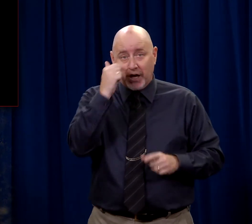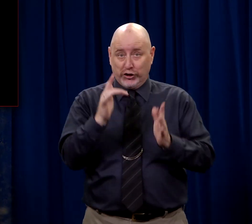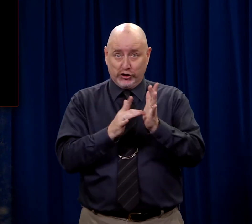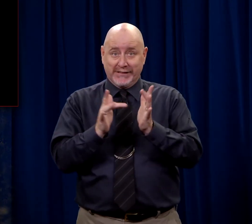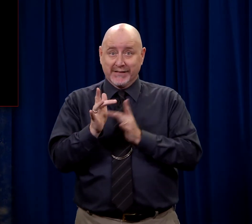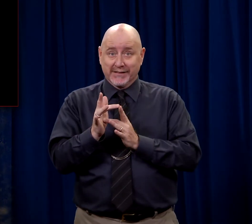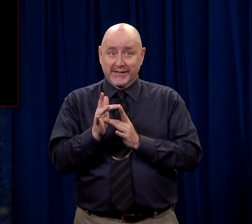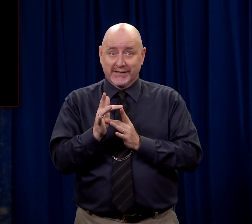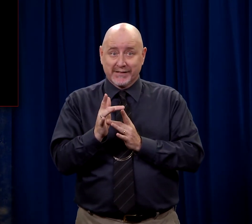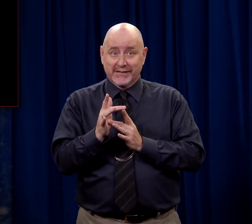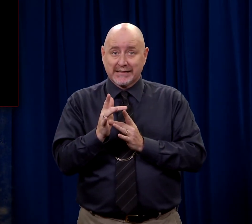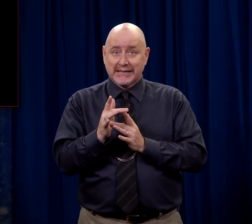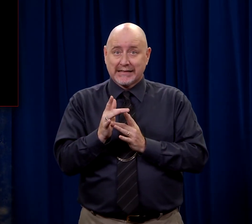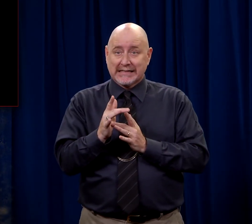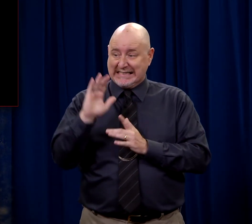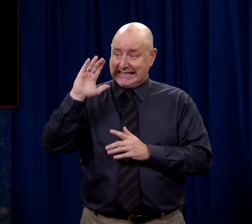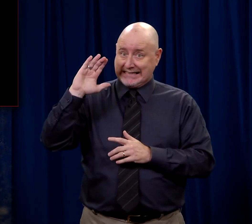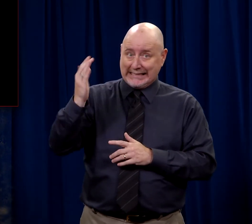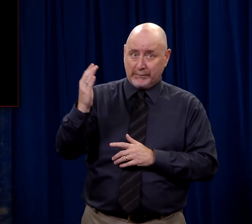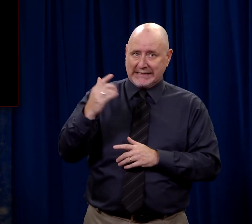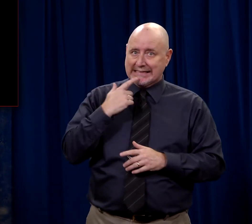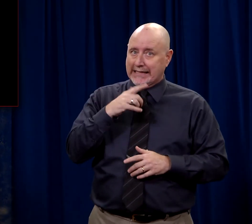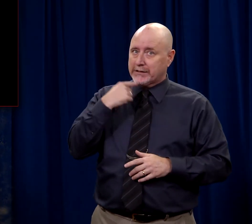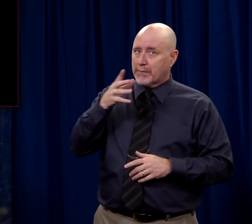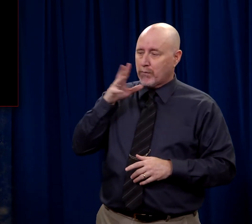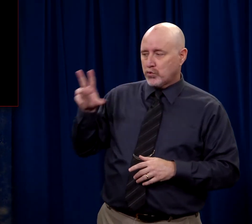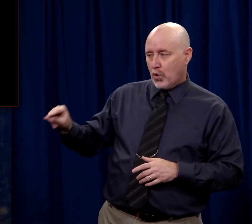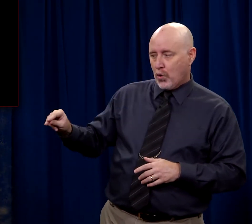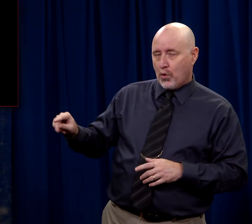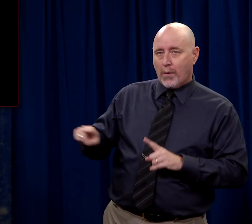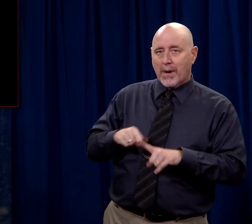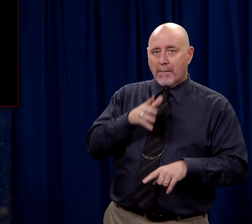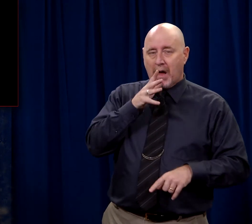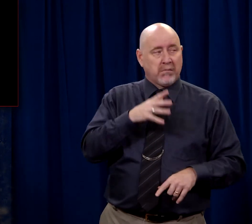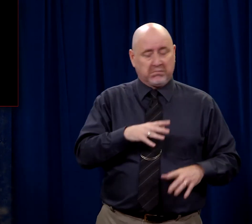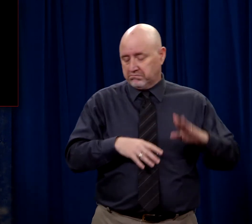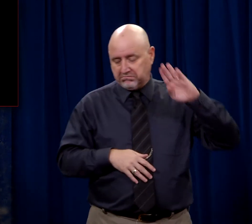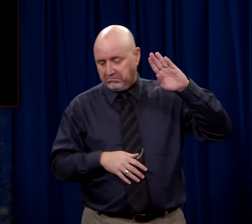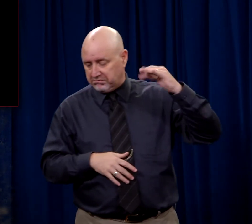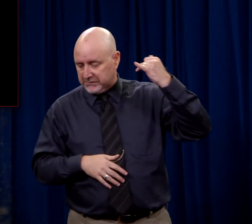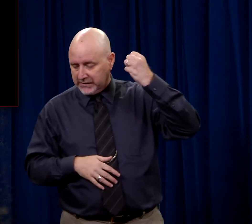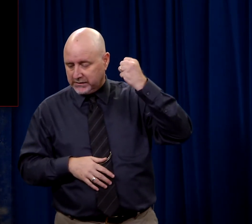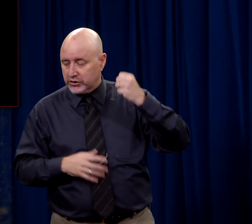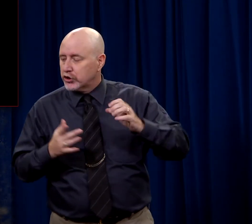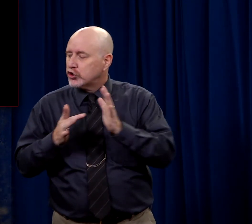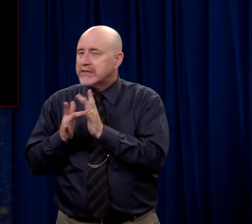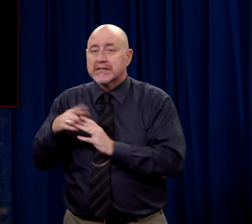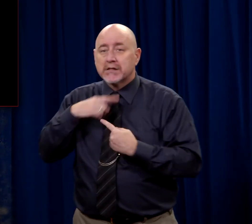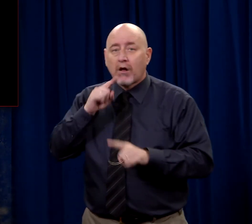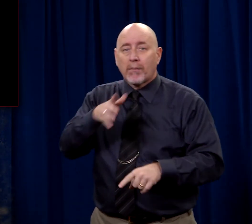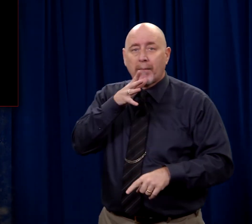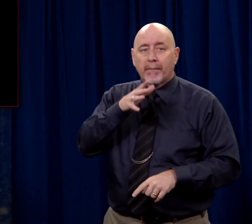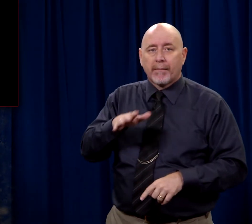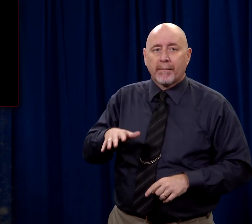because Jesus seems like He's saying no to her, but she takes it as a yes. Jesus' response was,